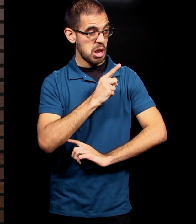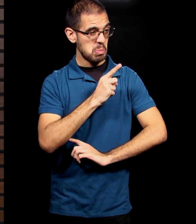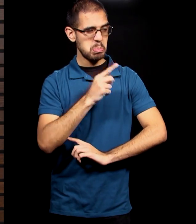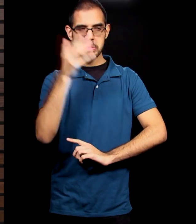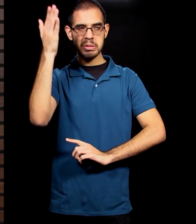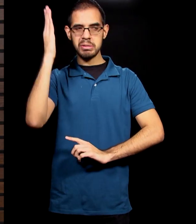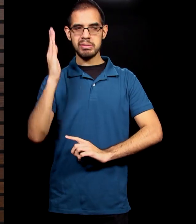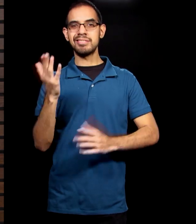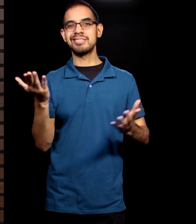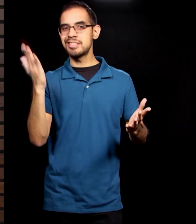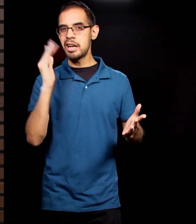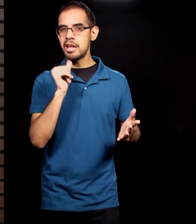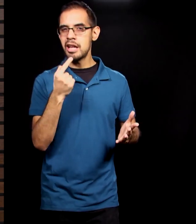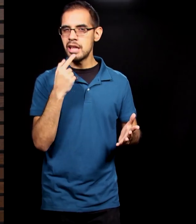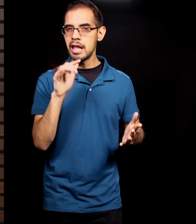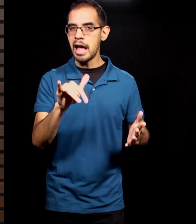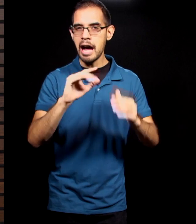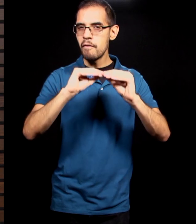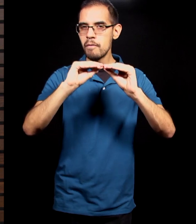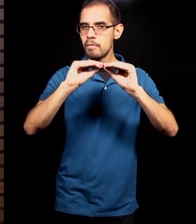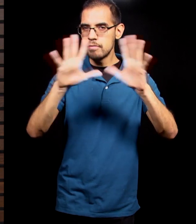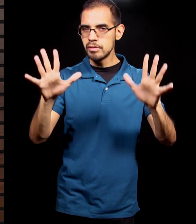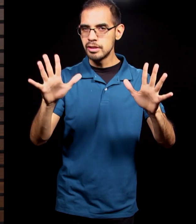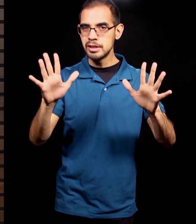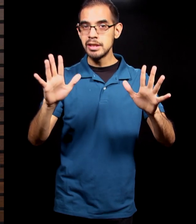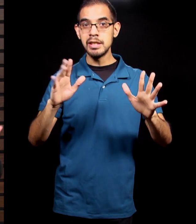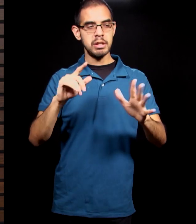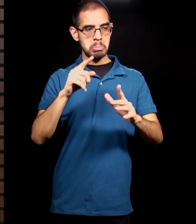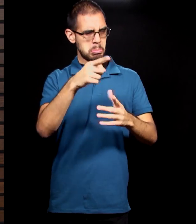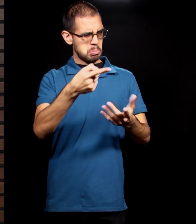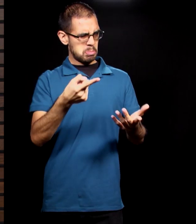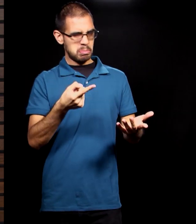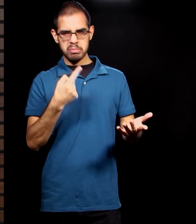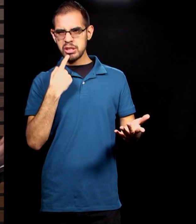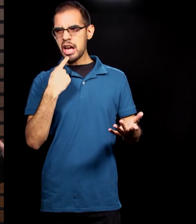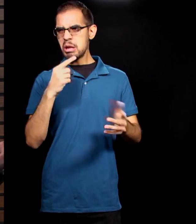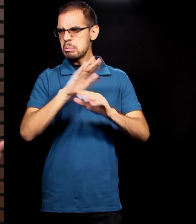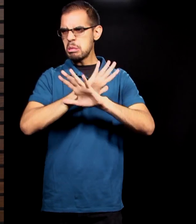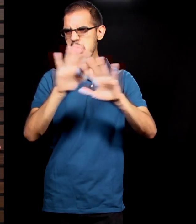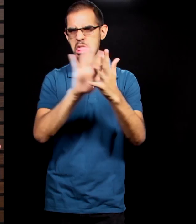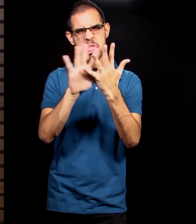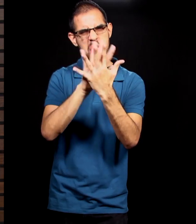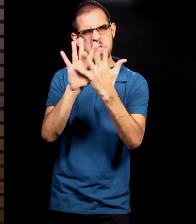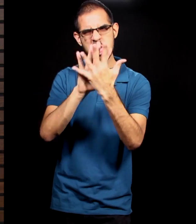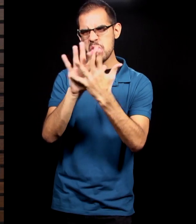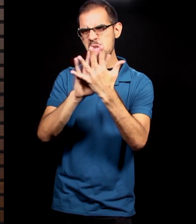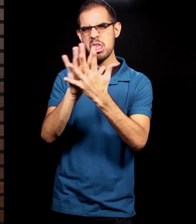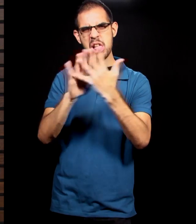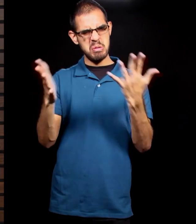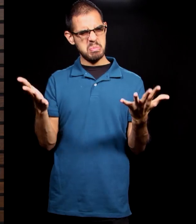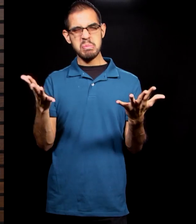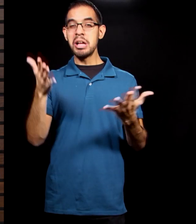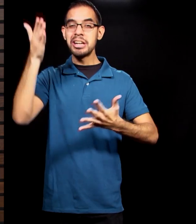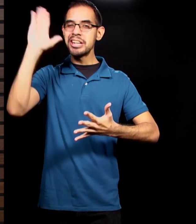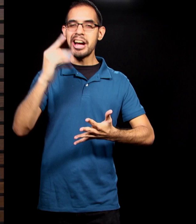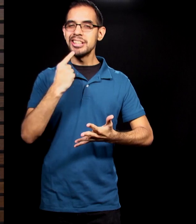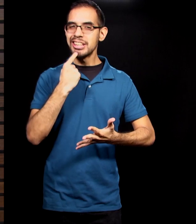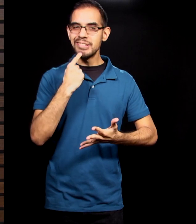so Adam and Eve hear this. Did God really say you can't eat anything? Well, no, God didn't say that. God only said not to eat of that tree. But what